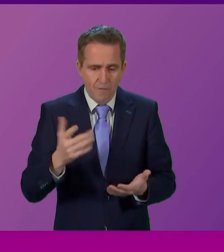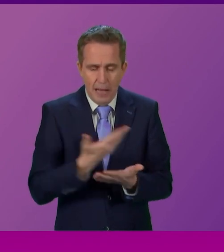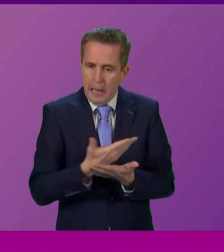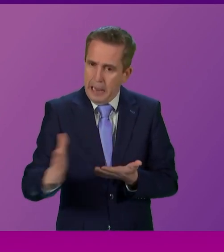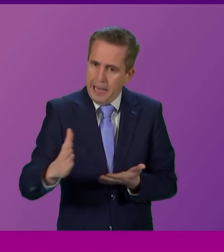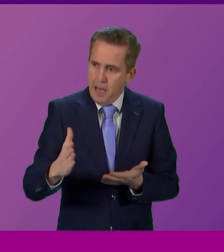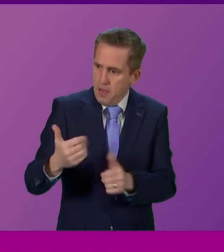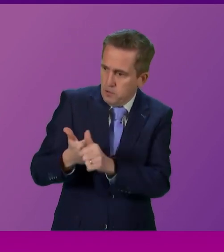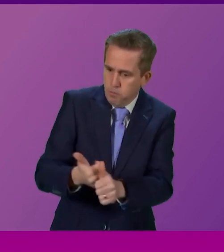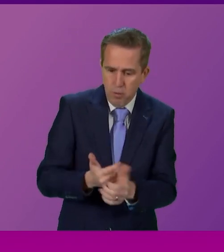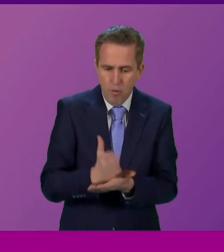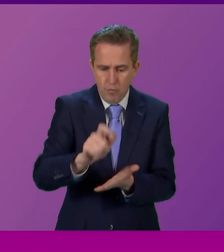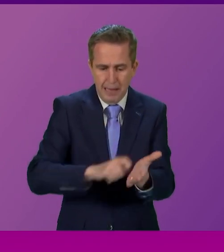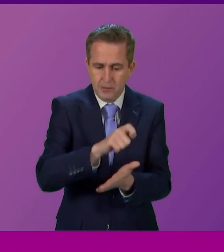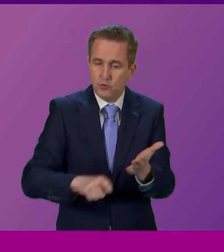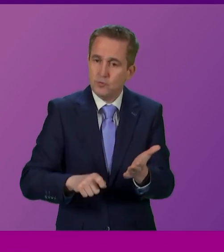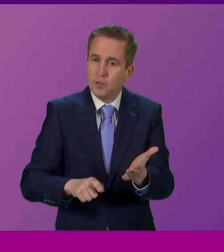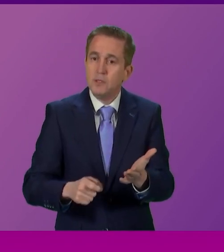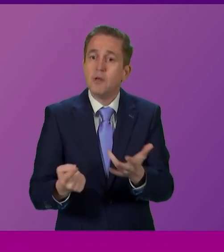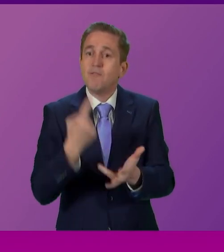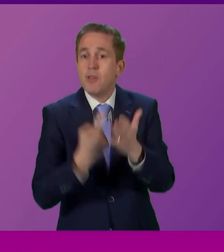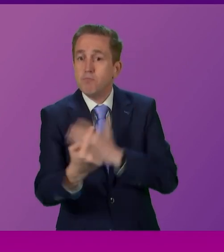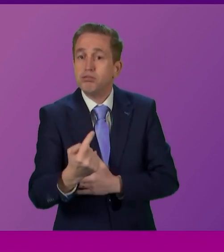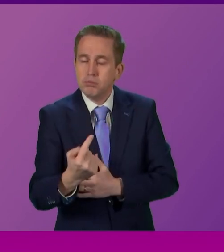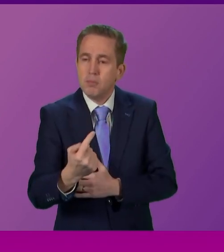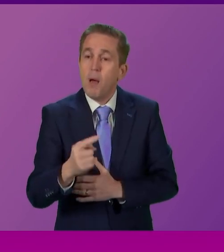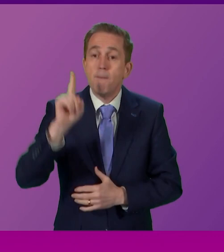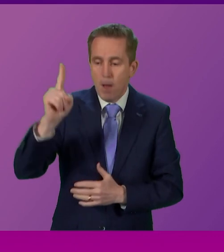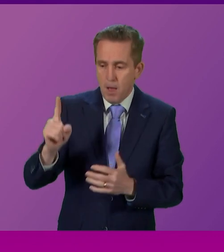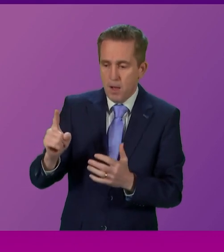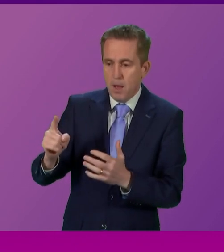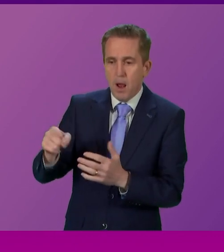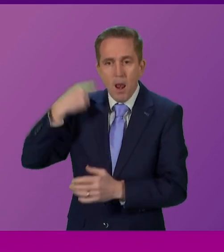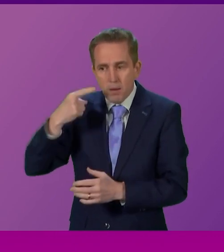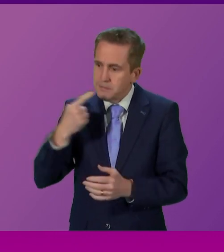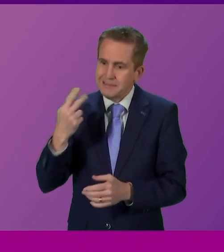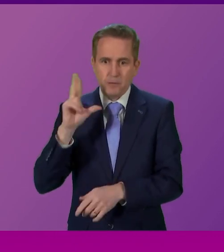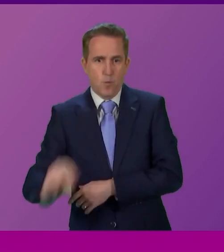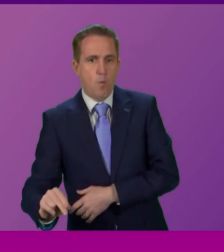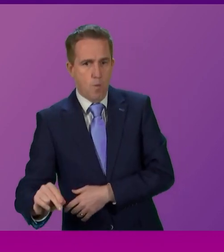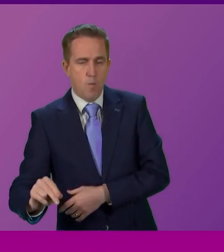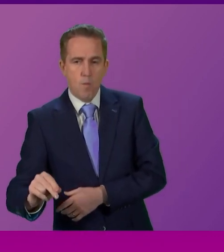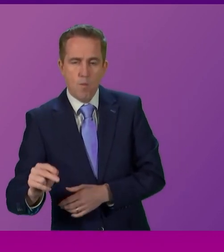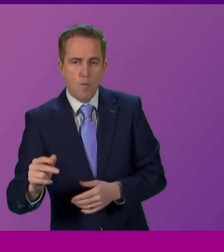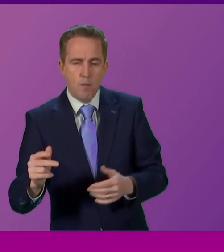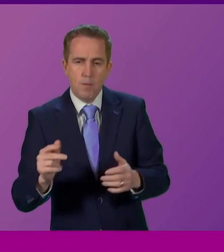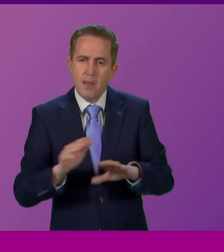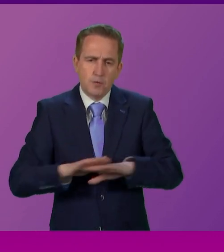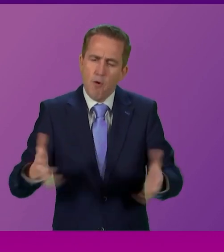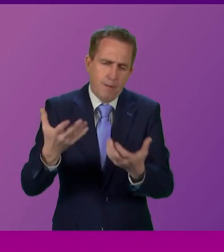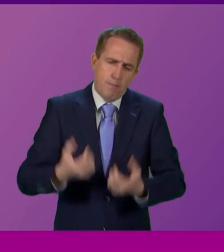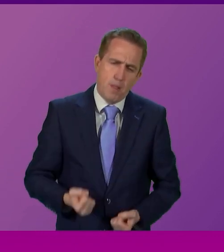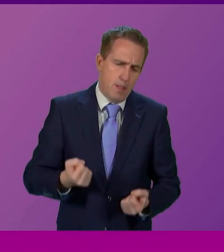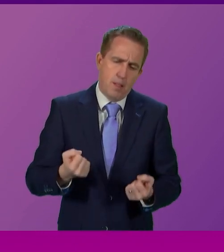to hold a referendum, but unable to, because Whitehall says no, is an outrage, no matter what your constitutional stance is and how you would